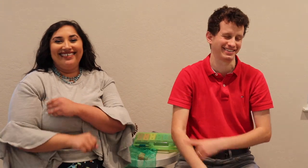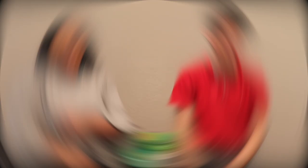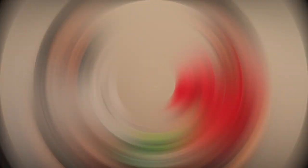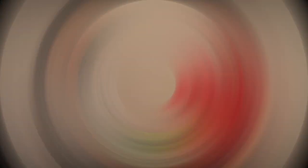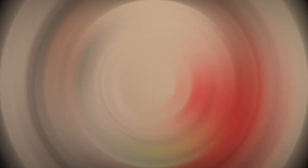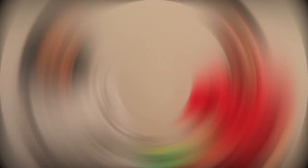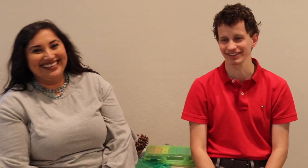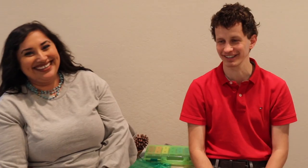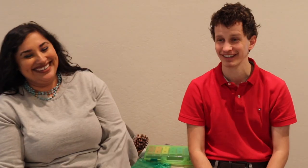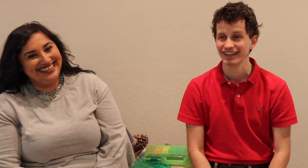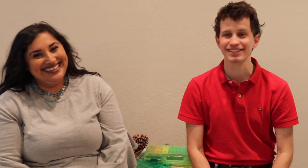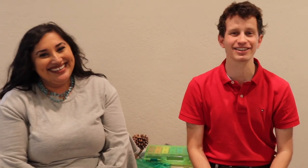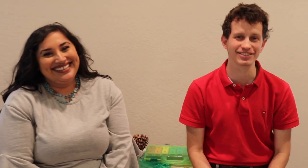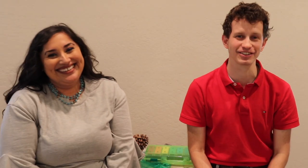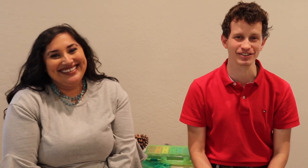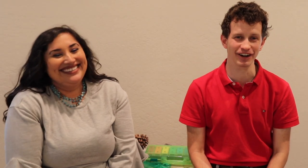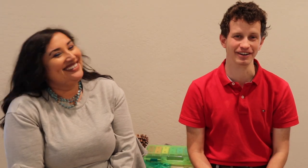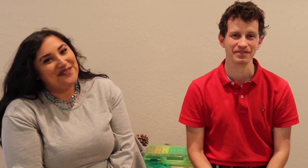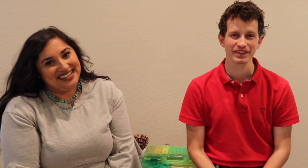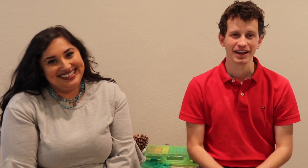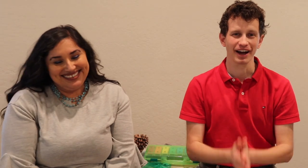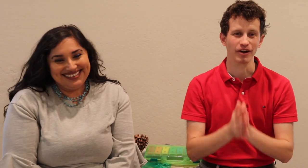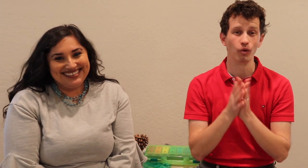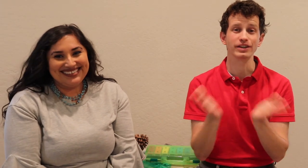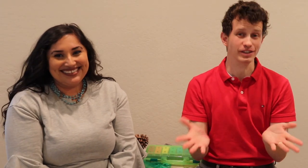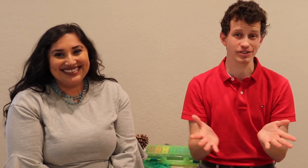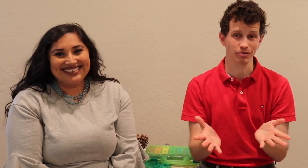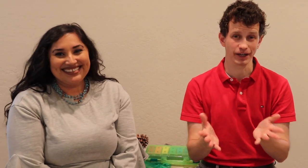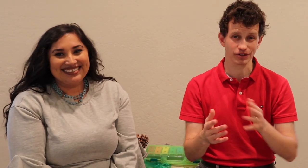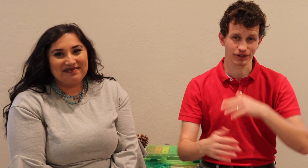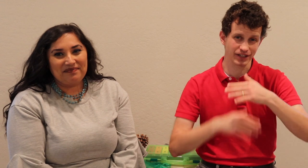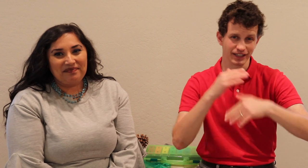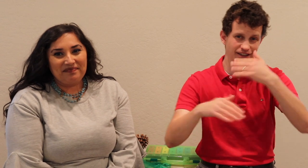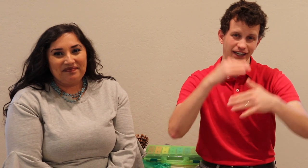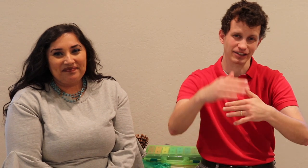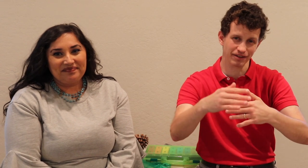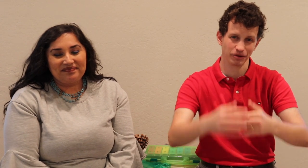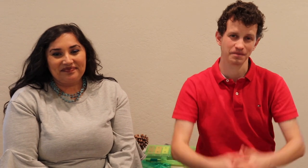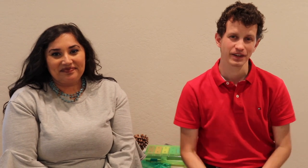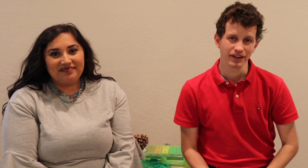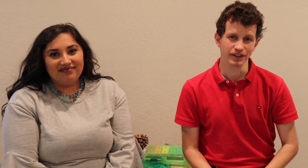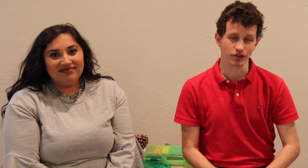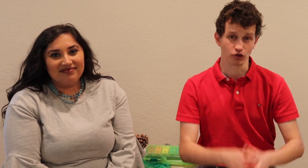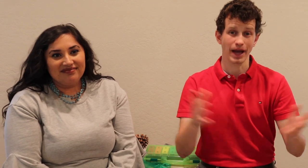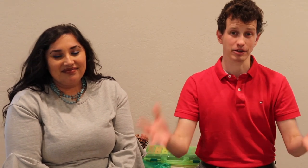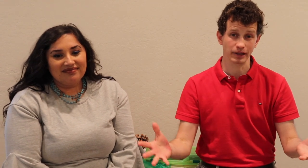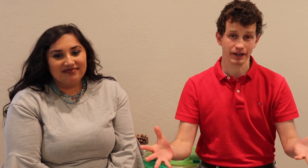Oh my gosh, such a silly song. One easy way to sort of take it to the next level is to dramatic play.